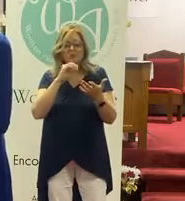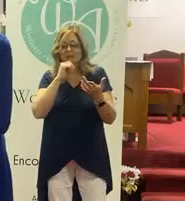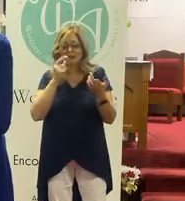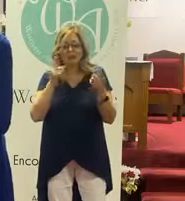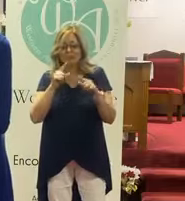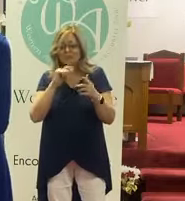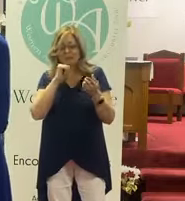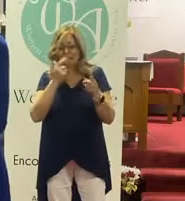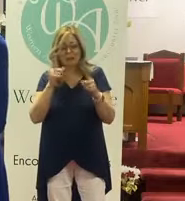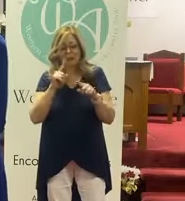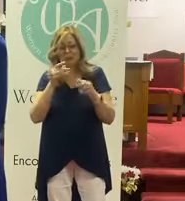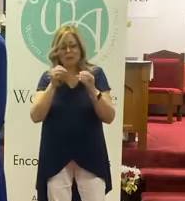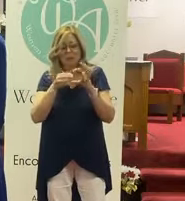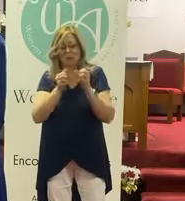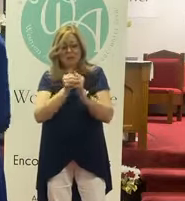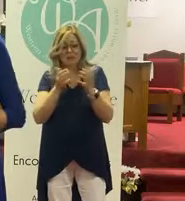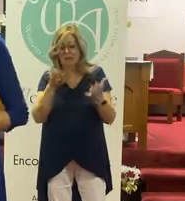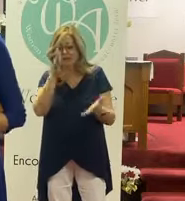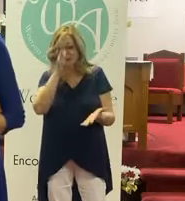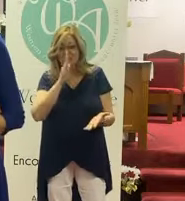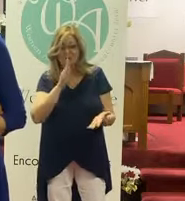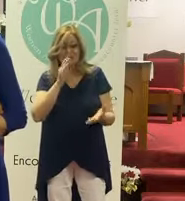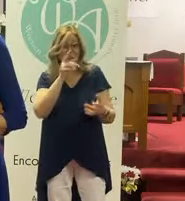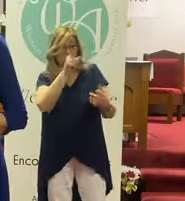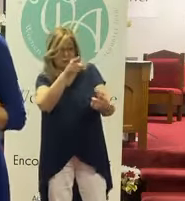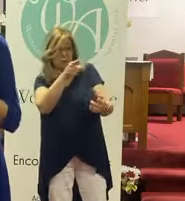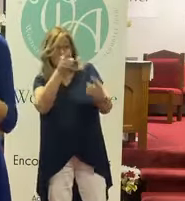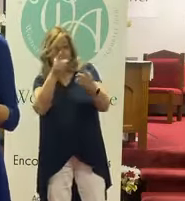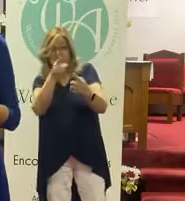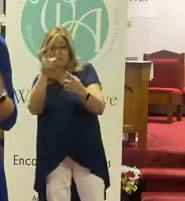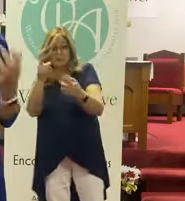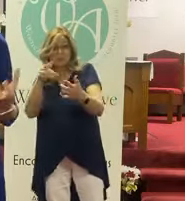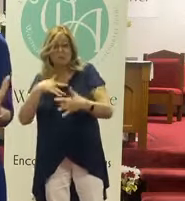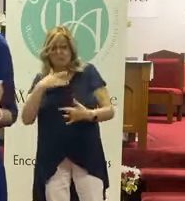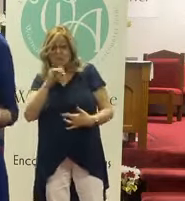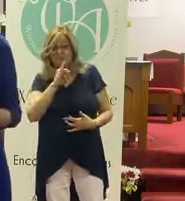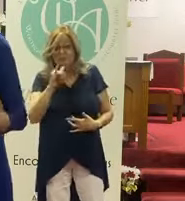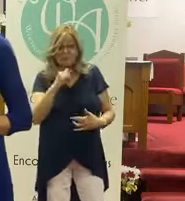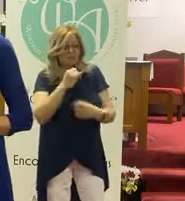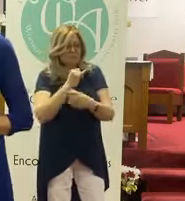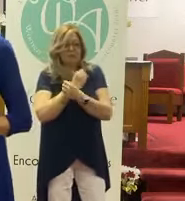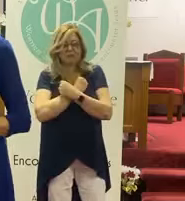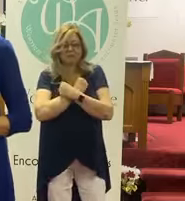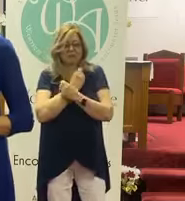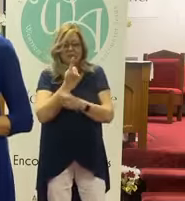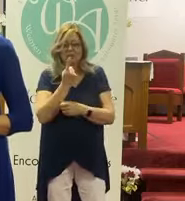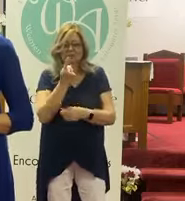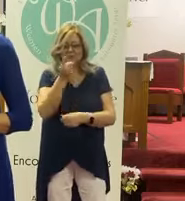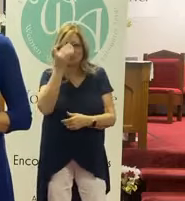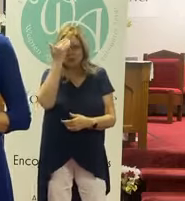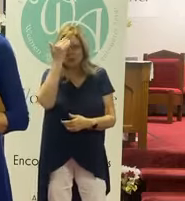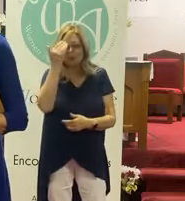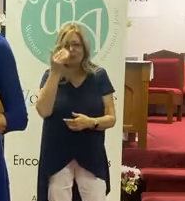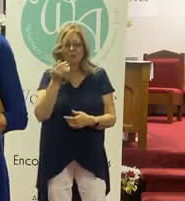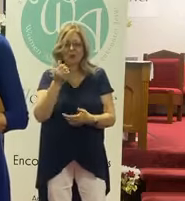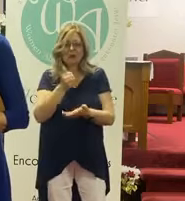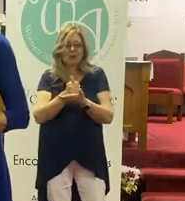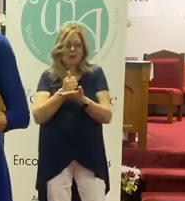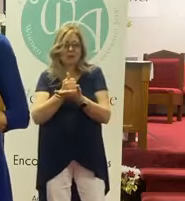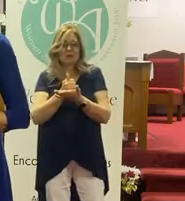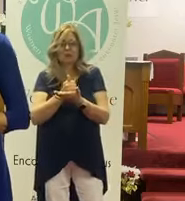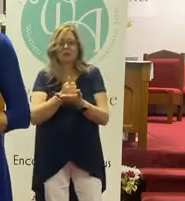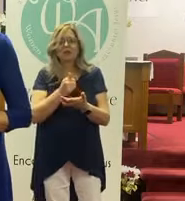through, it's not going to happen. And whether that's for you in your personal situation or a loved one, somebody that you're ministering to,